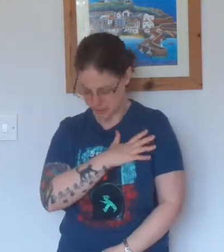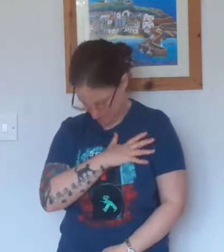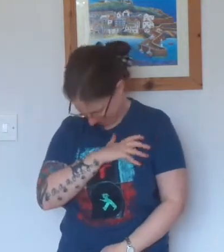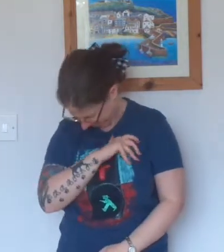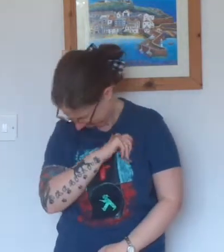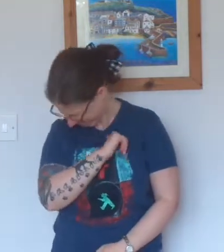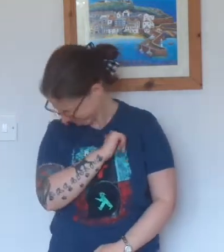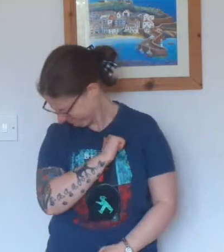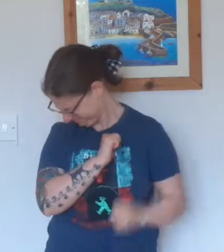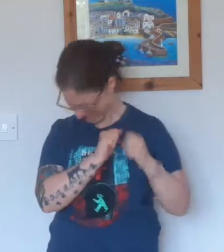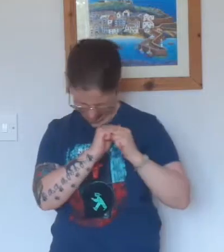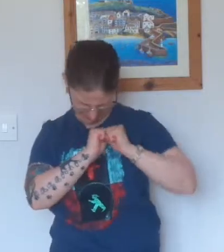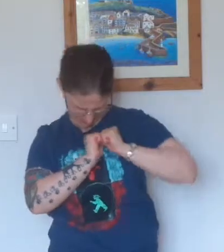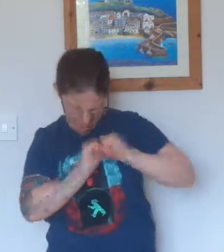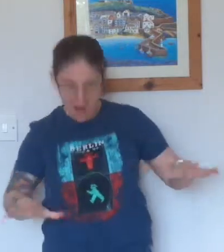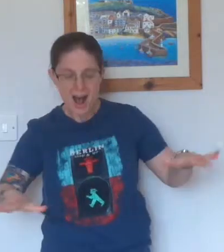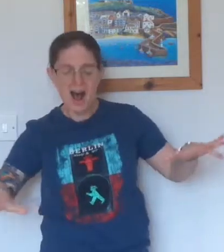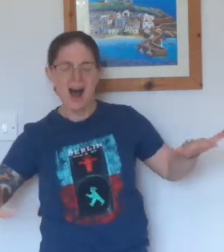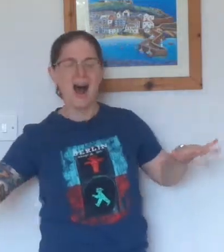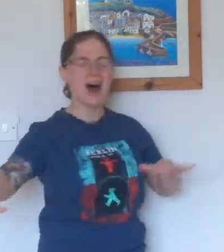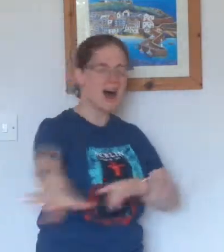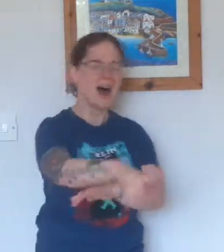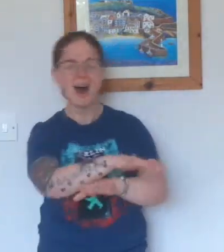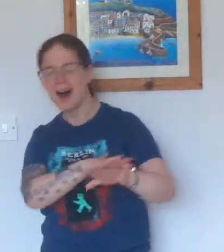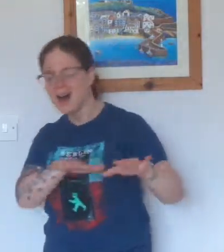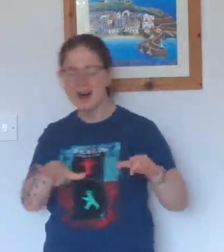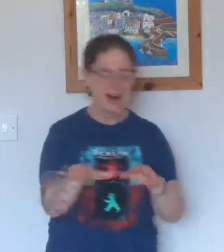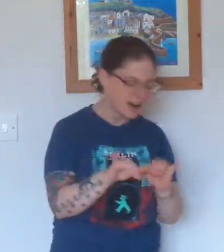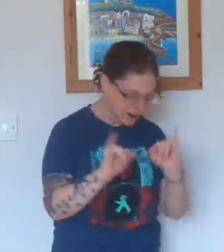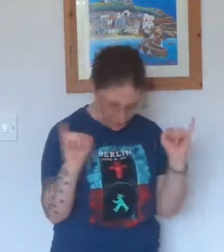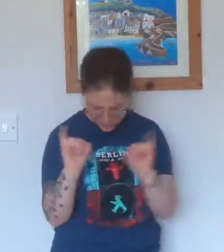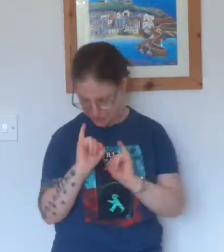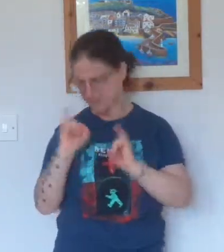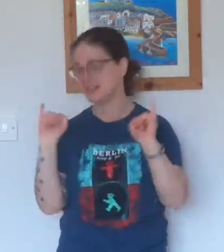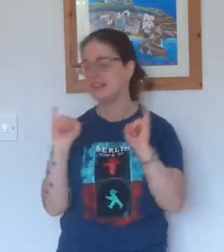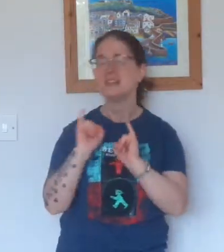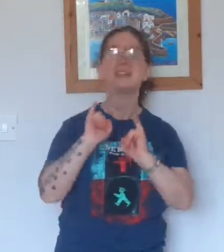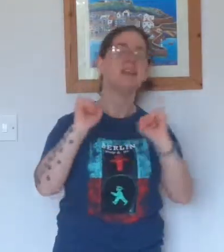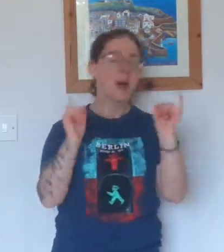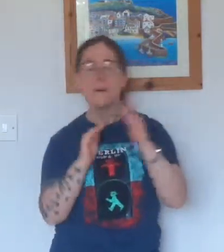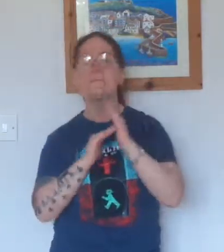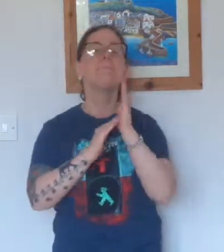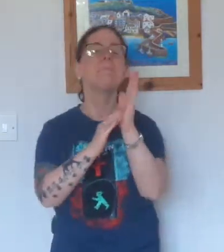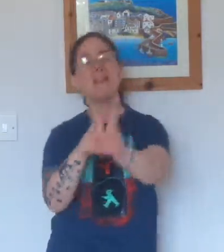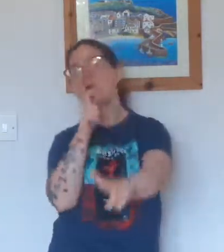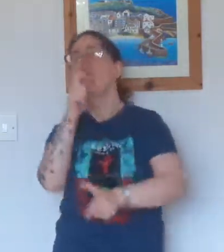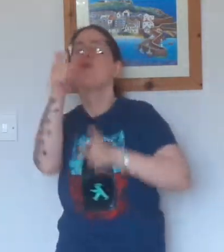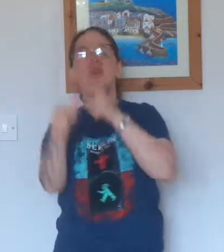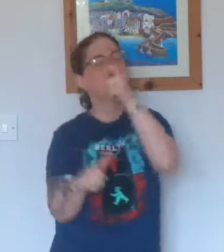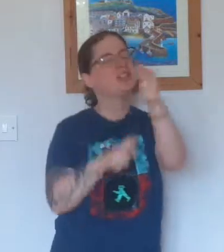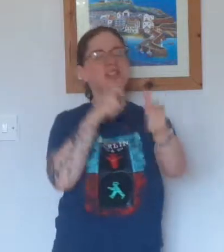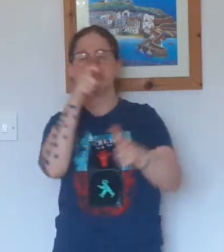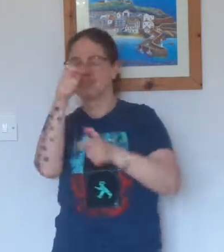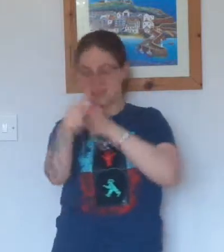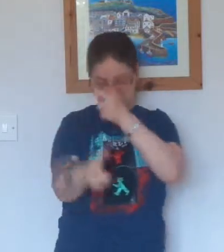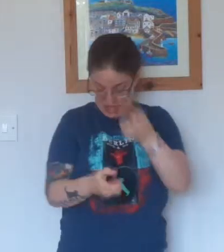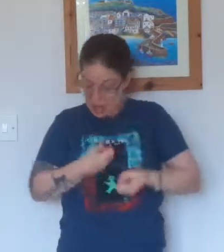jigsaw puzzle, it's been torn all apart. A million words do you say, just